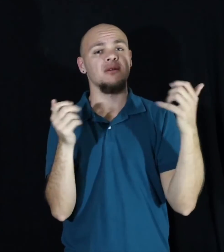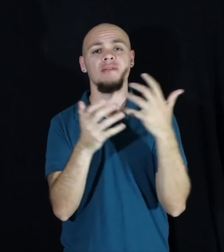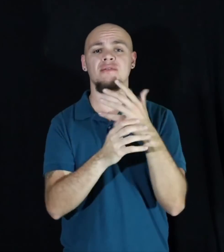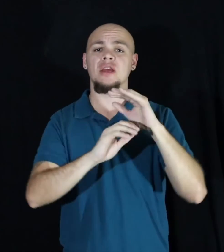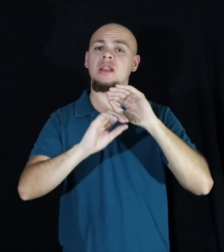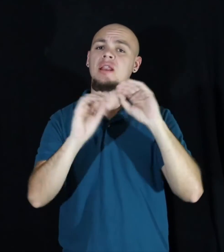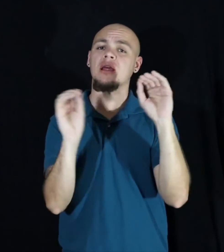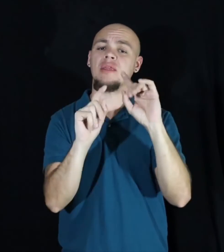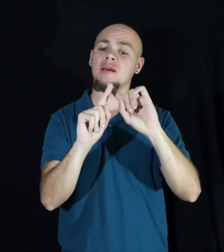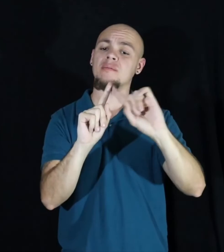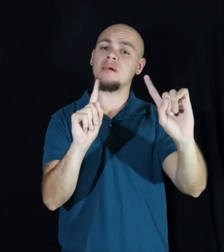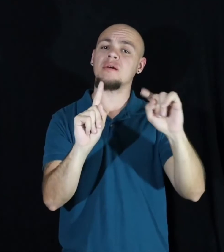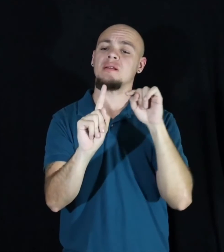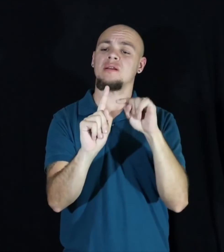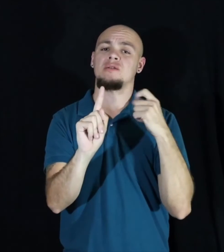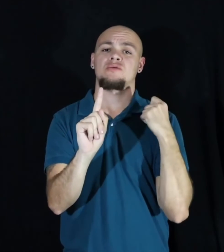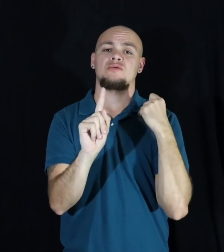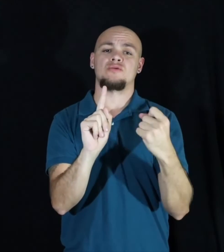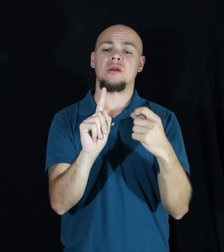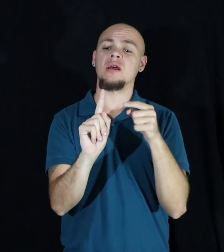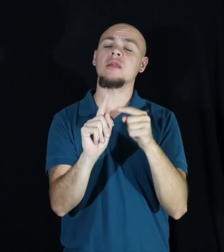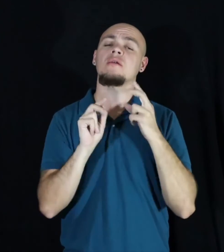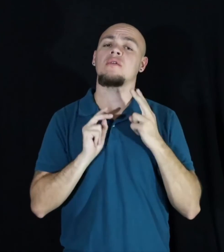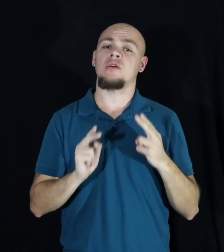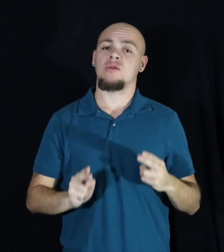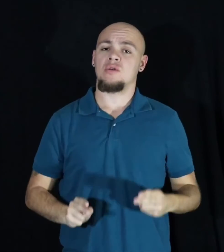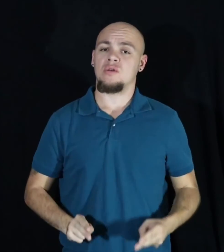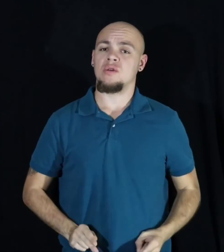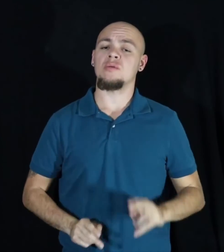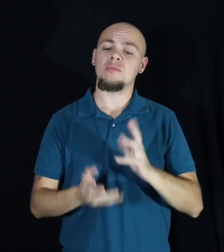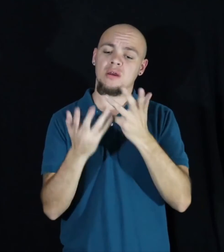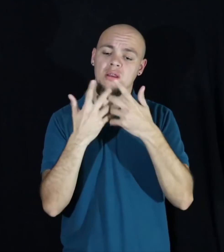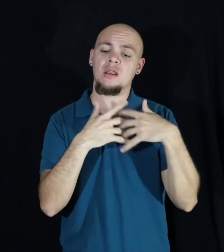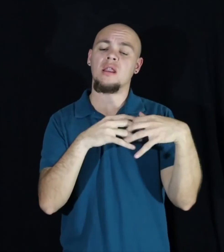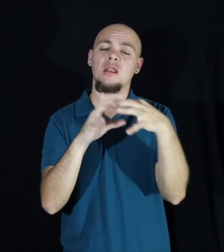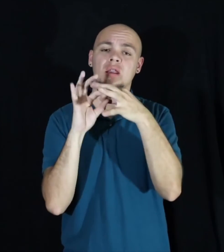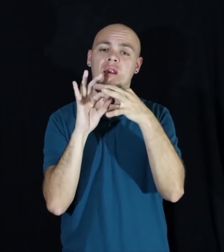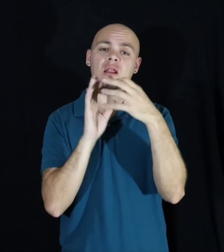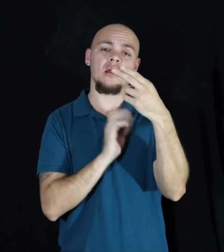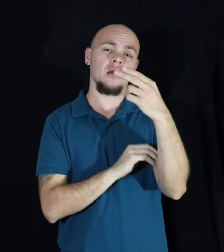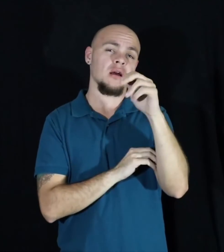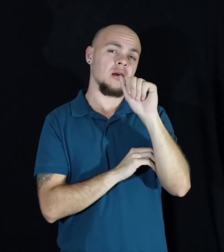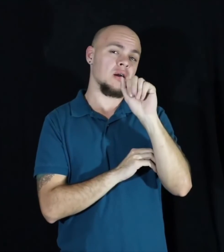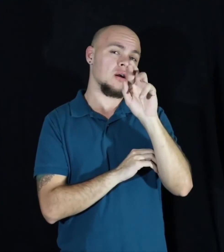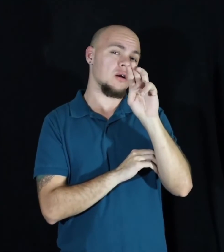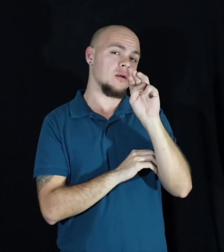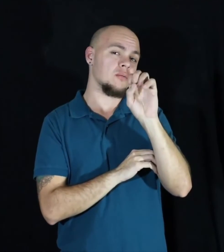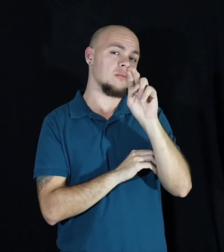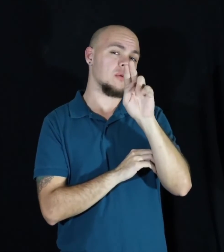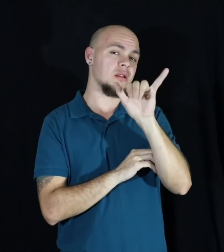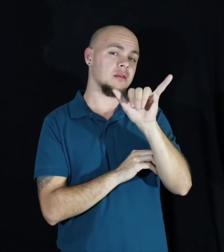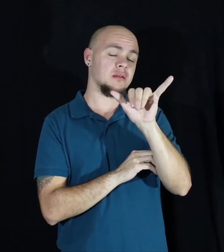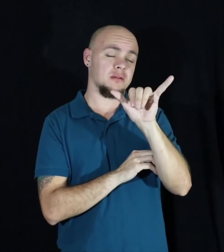with the strength of our human harmony. Thank you.